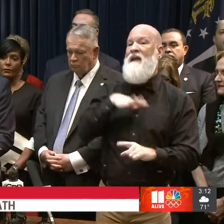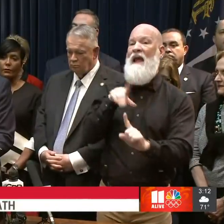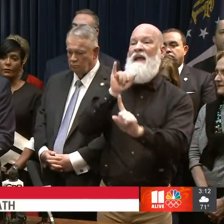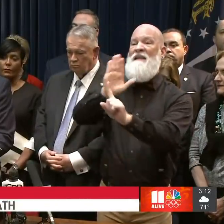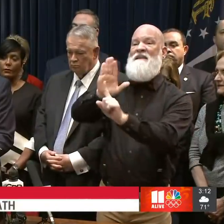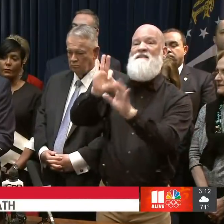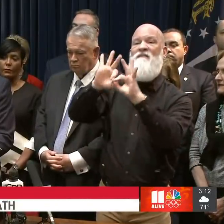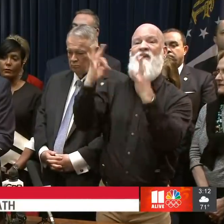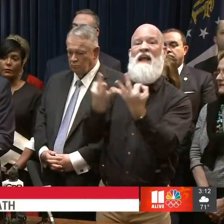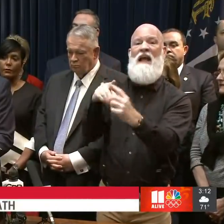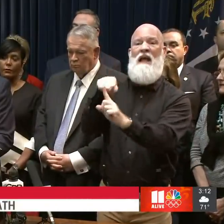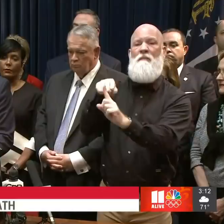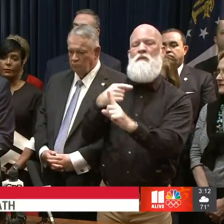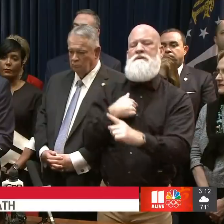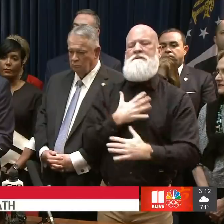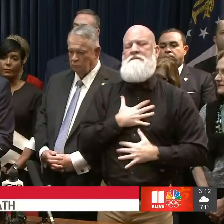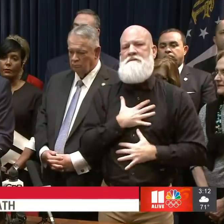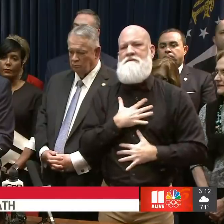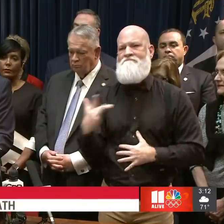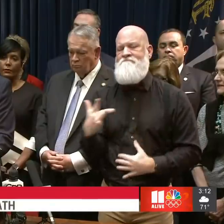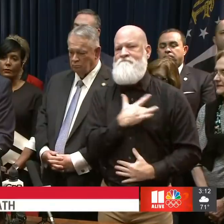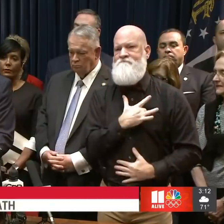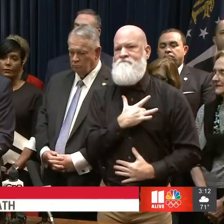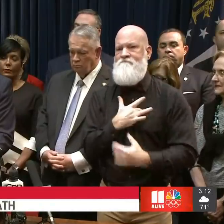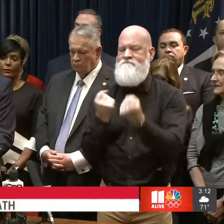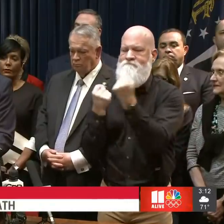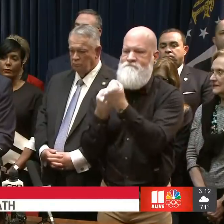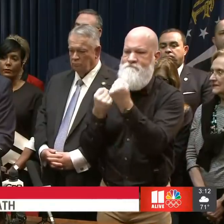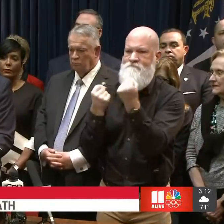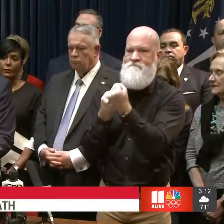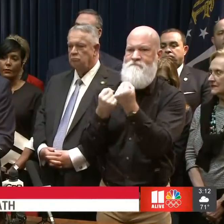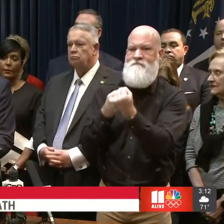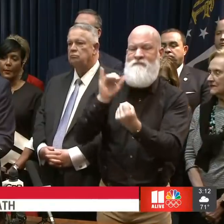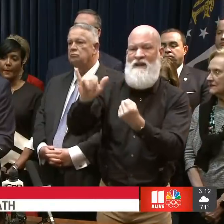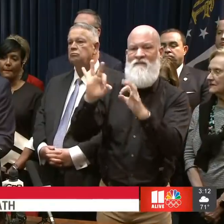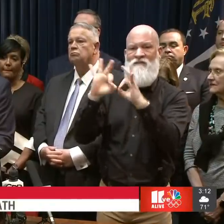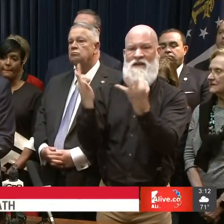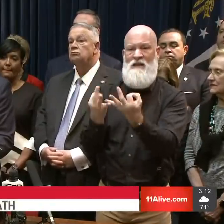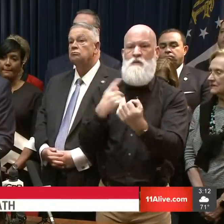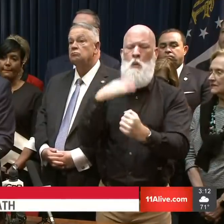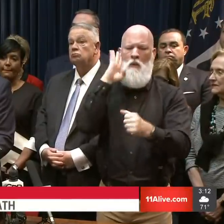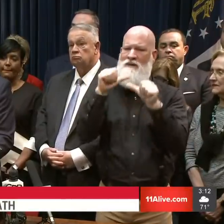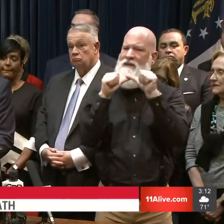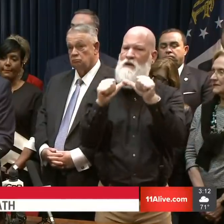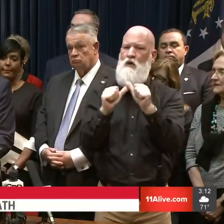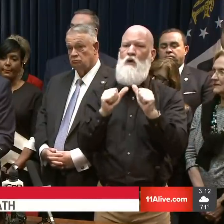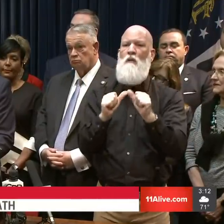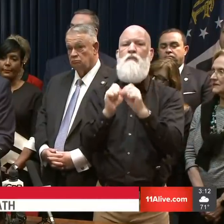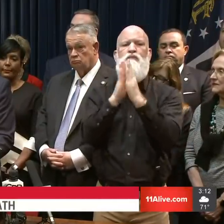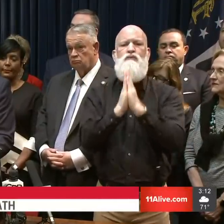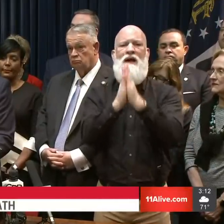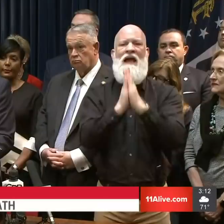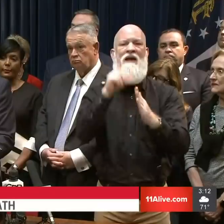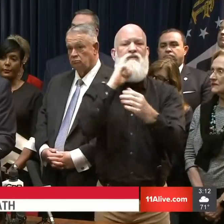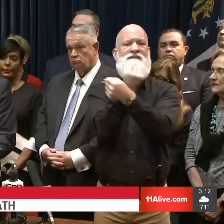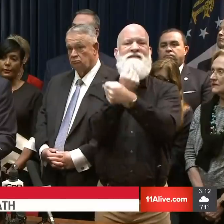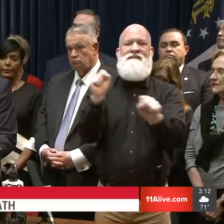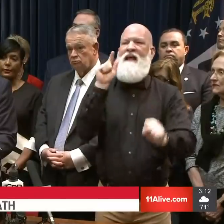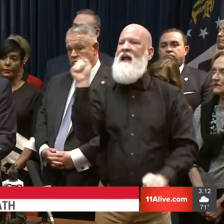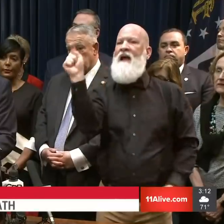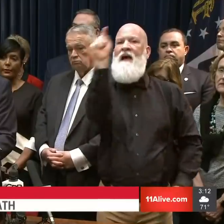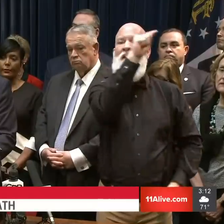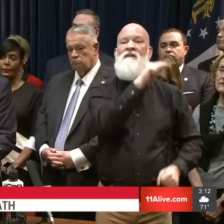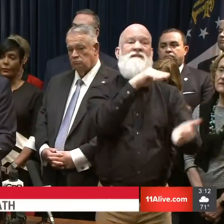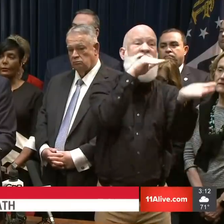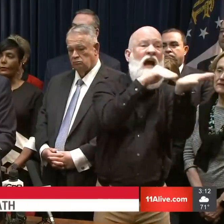community. And we also continue to pray for the safety of the health care providers across the state who are working hard on